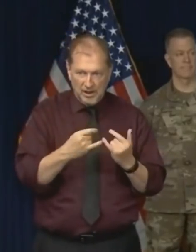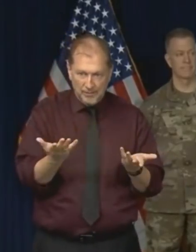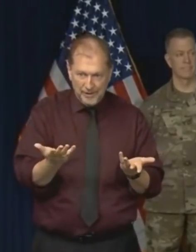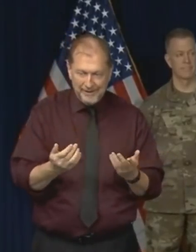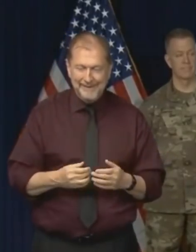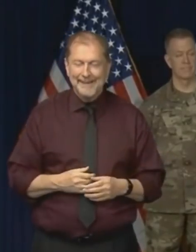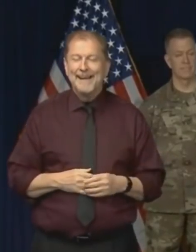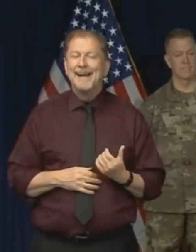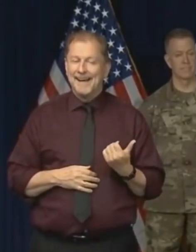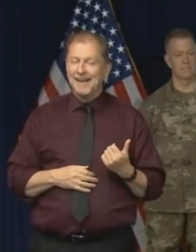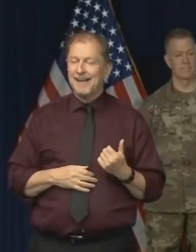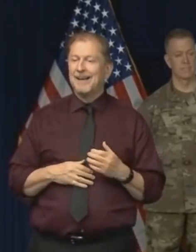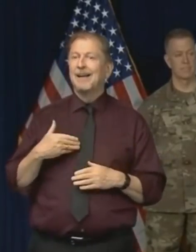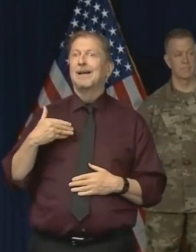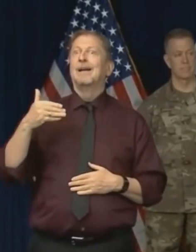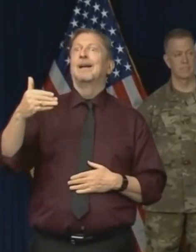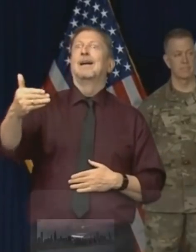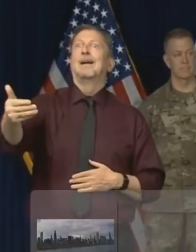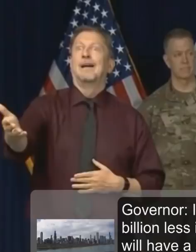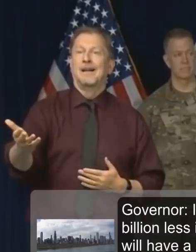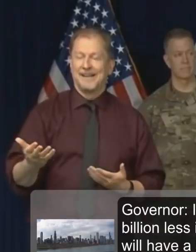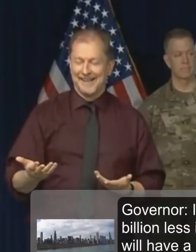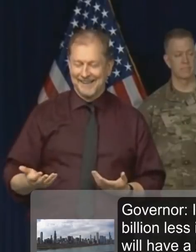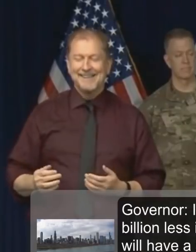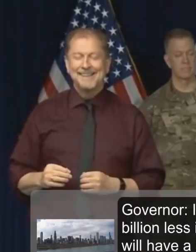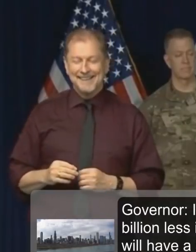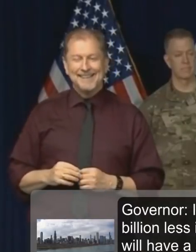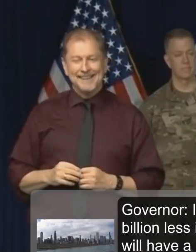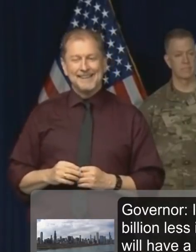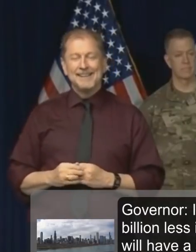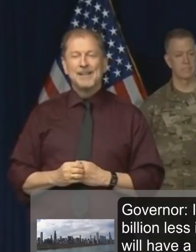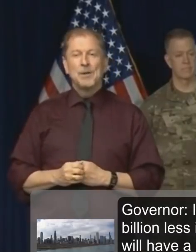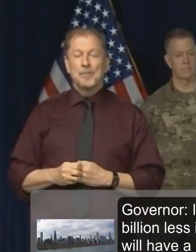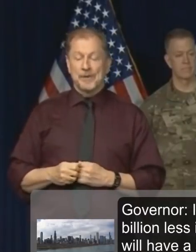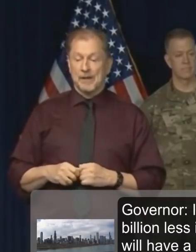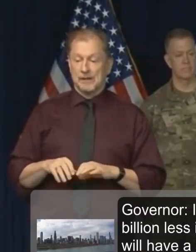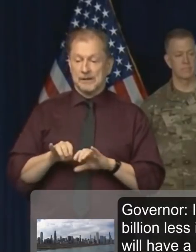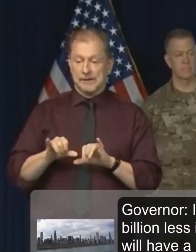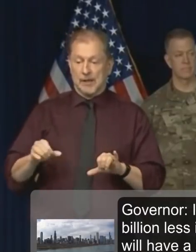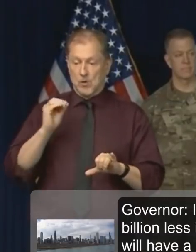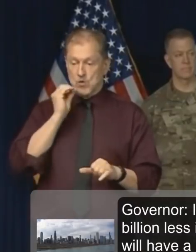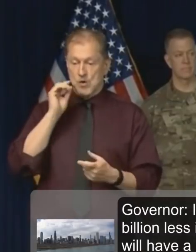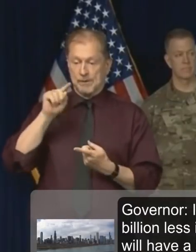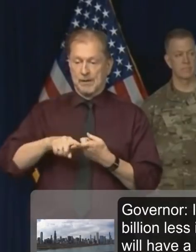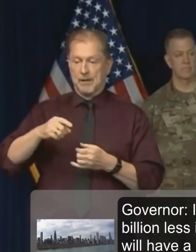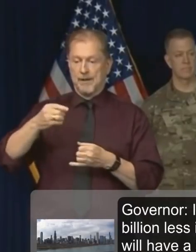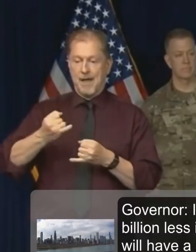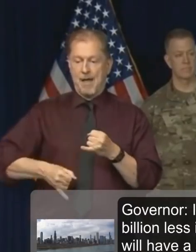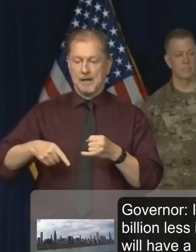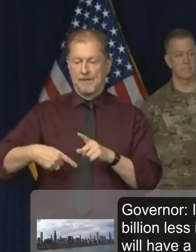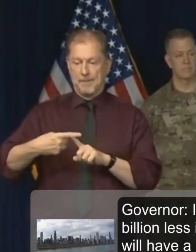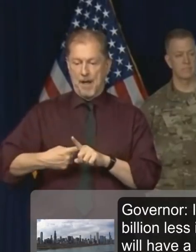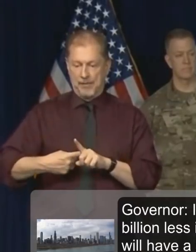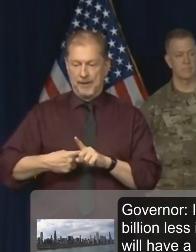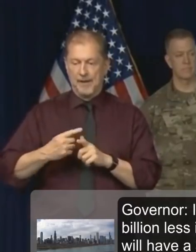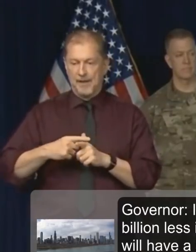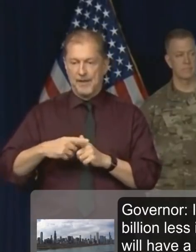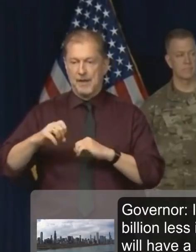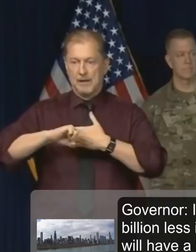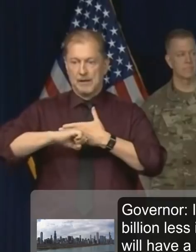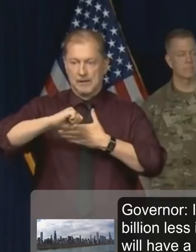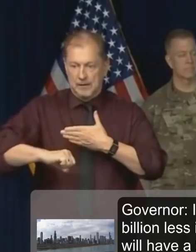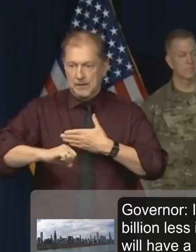Again, we're going to make some decisions coming up about what to do about our stay-at-home order, you know, how we will, you know, make adjustments,